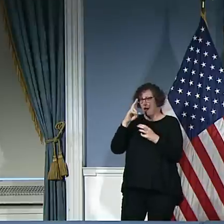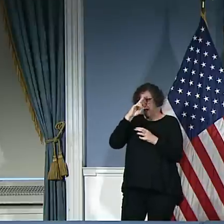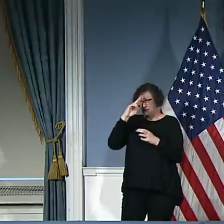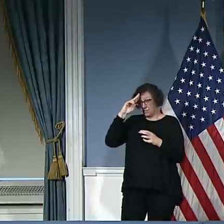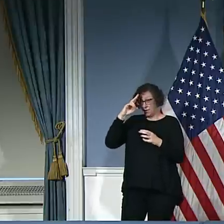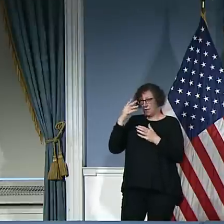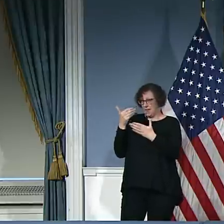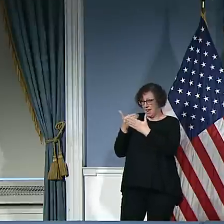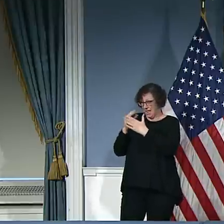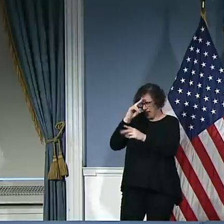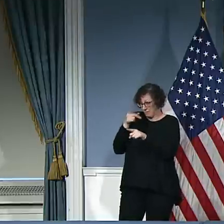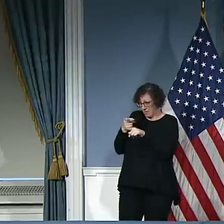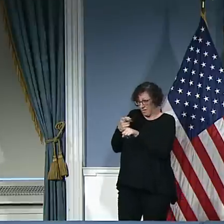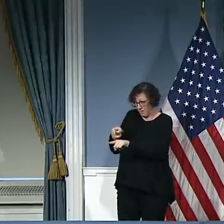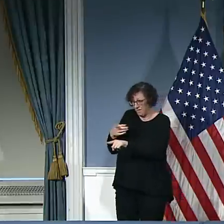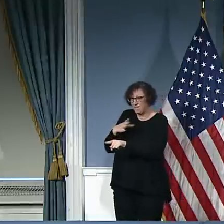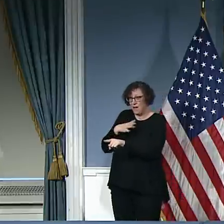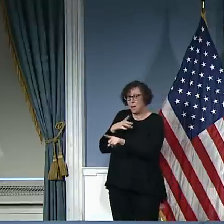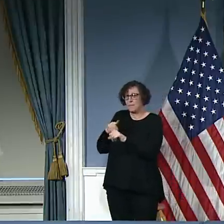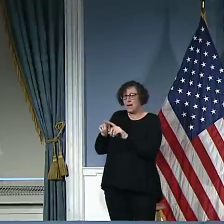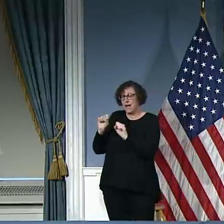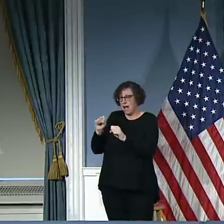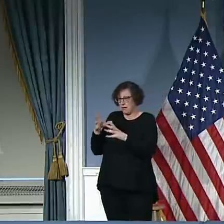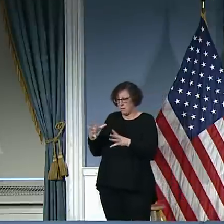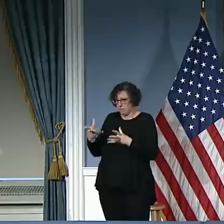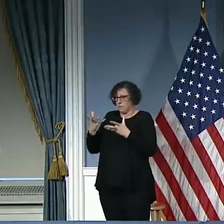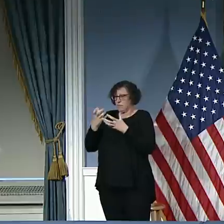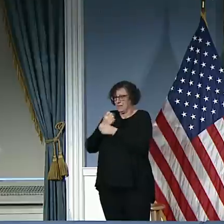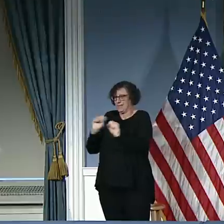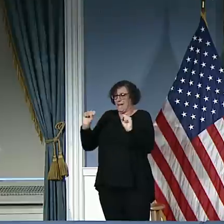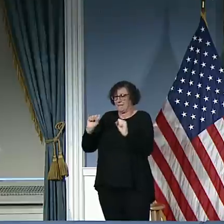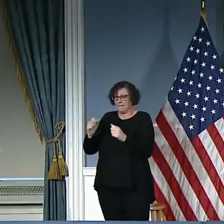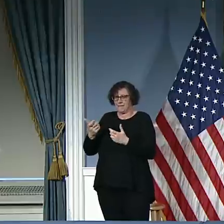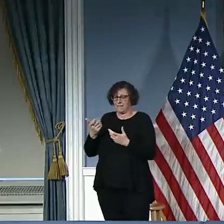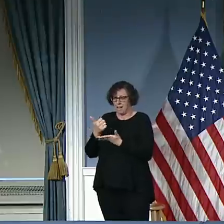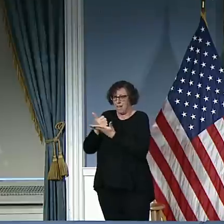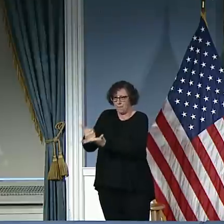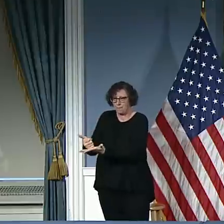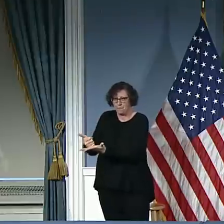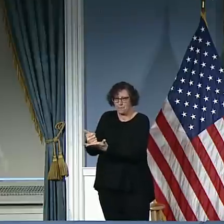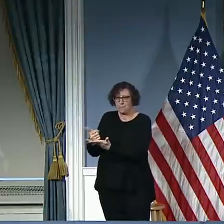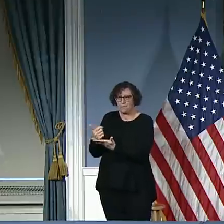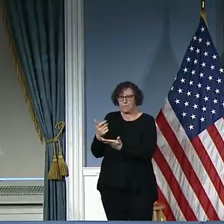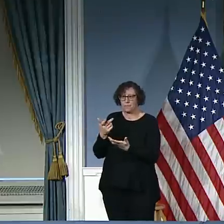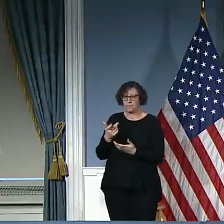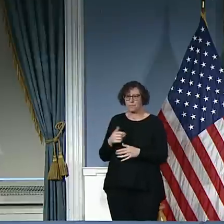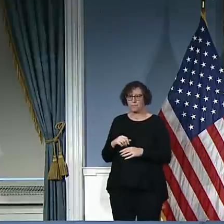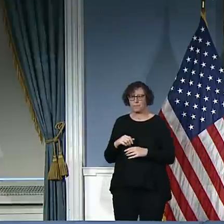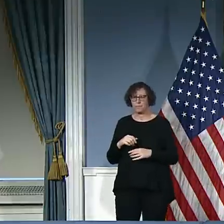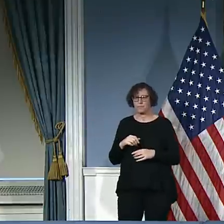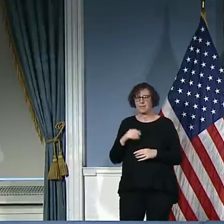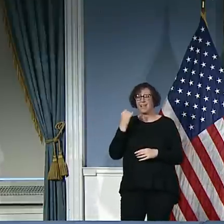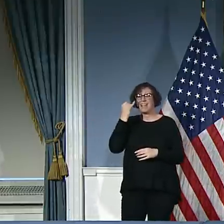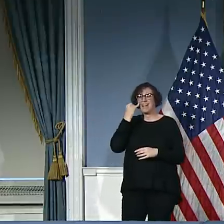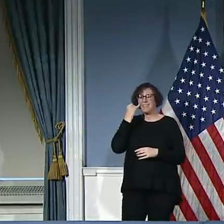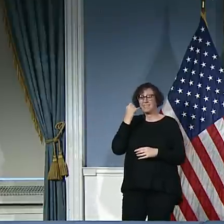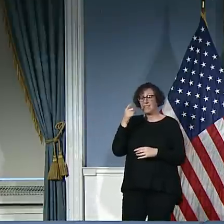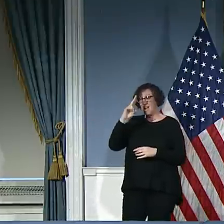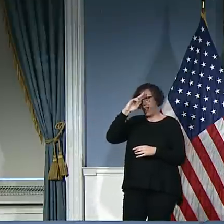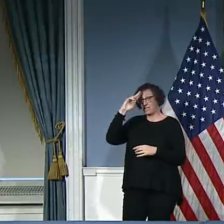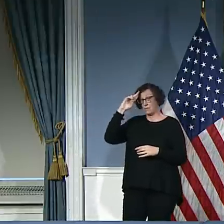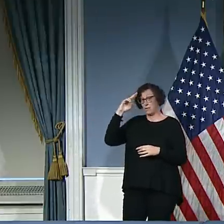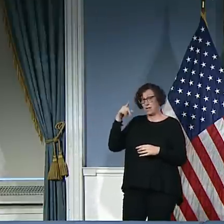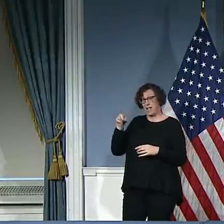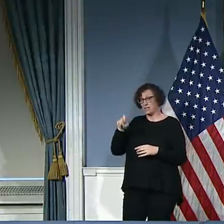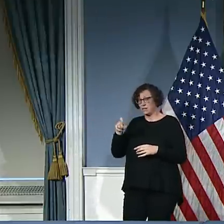appendicitis, other appendices, other things that they might need to have urgent care for. We don't want to extend